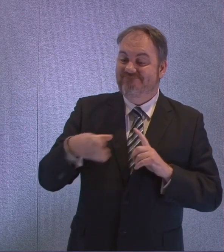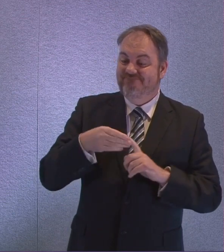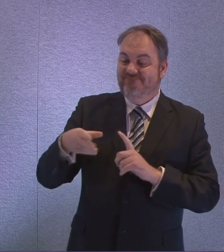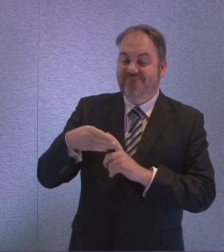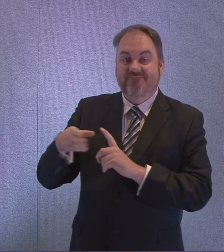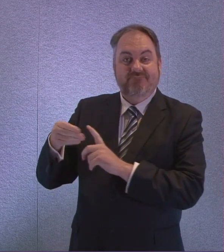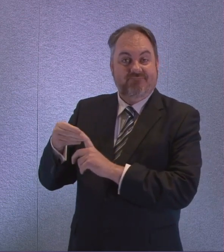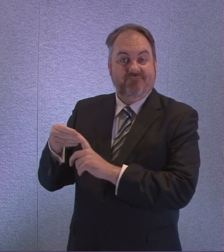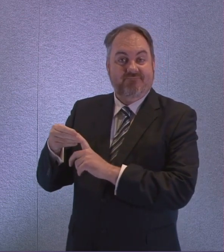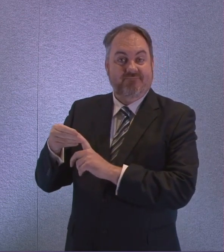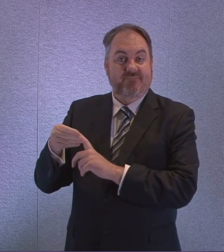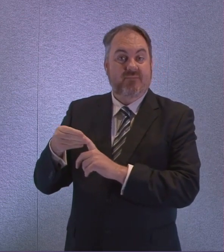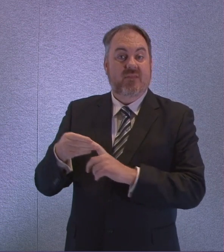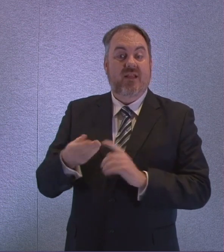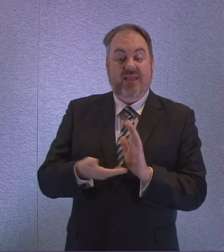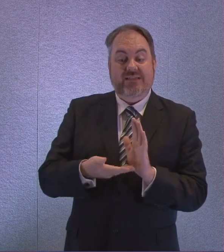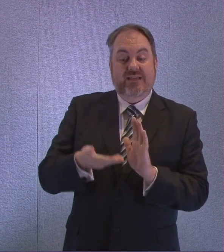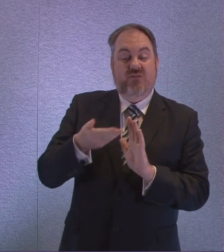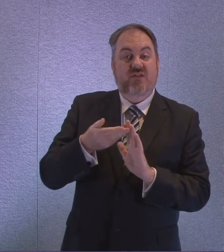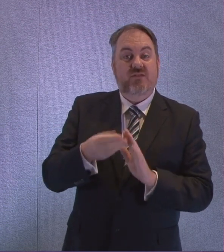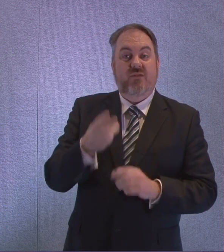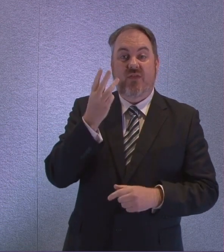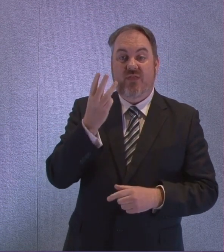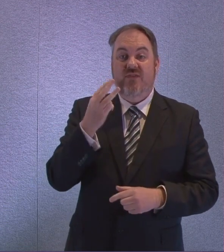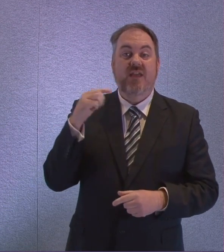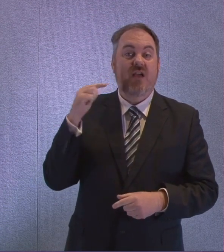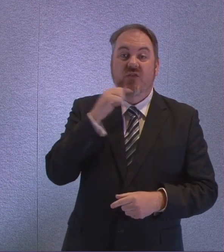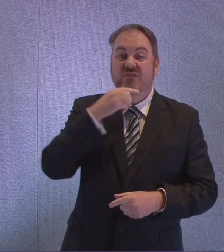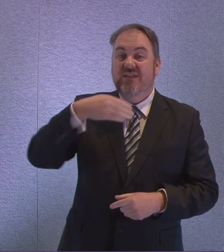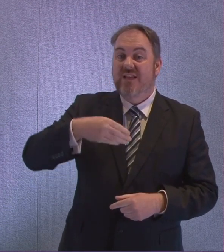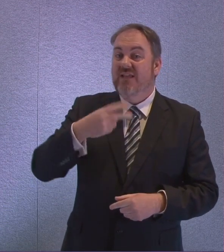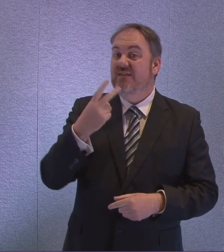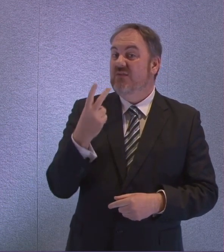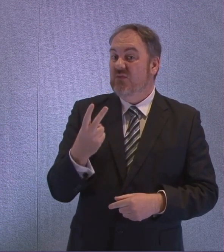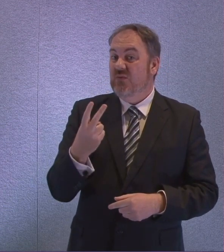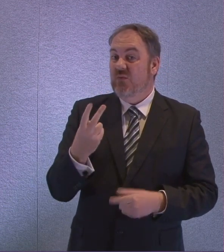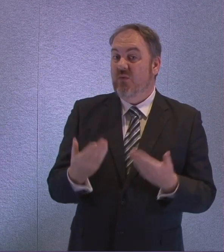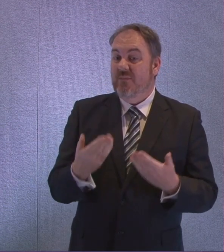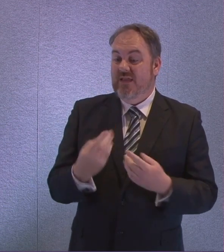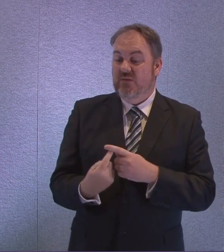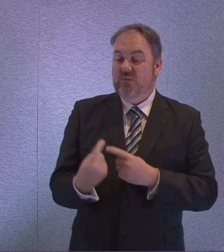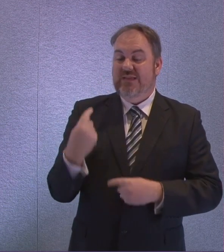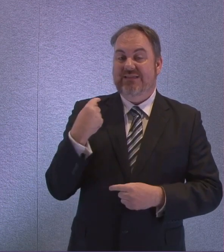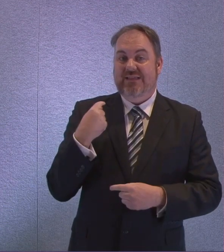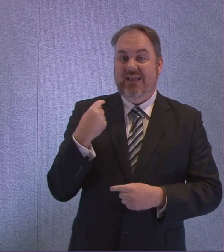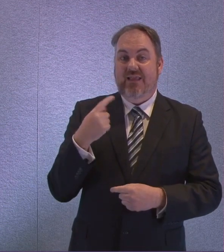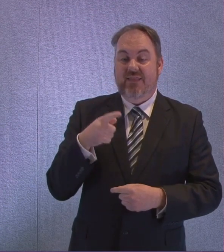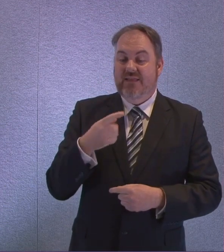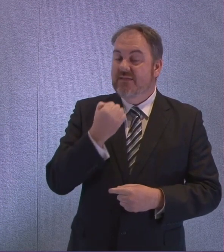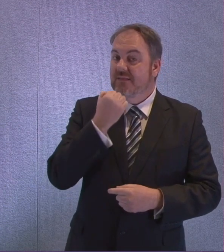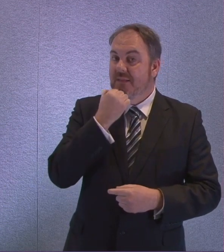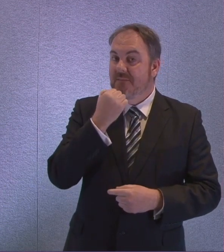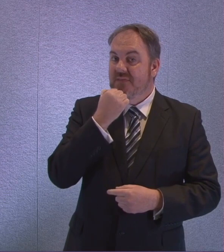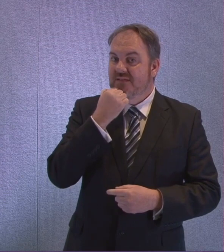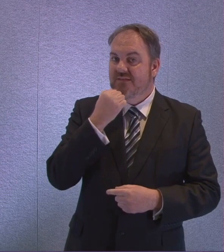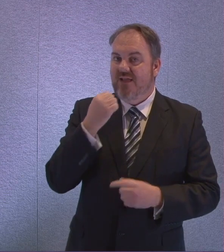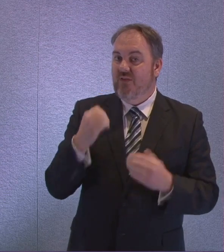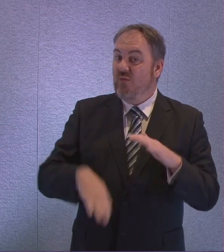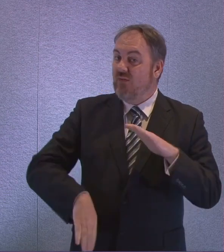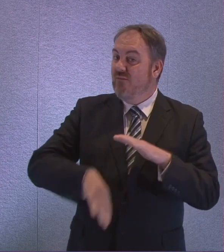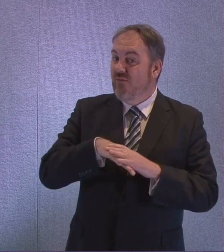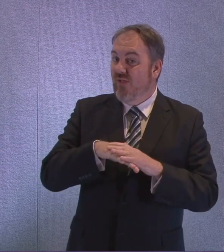392 from the figures reported yesterday. As always, I should be clear that these figures will be an underestimate.